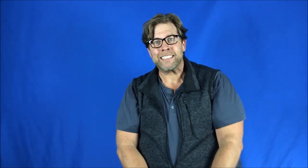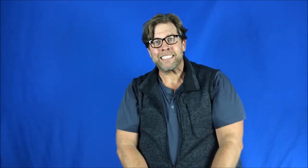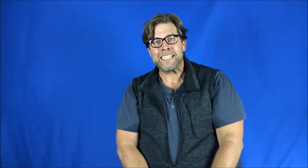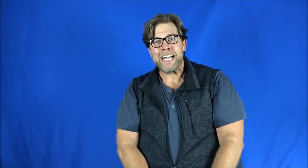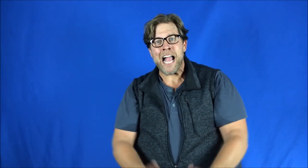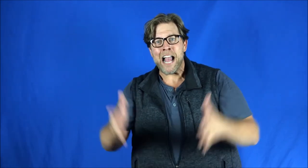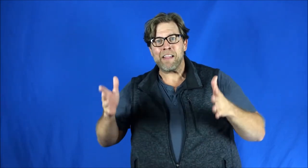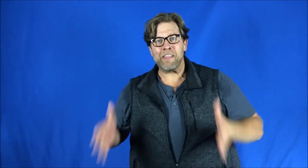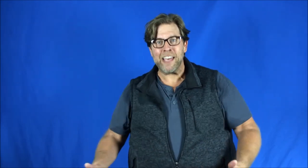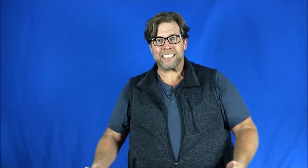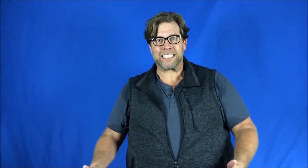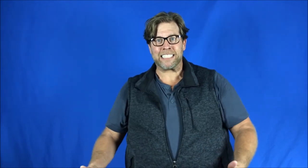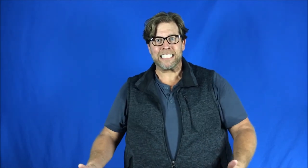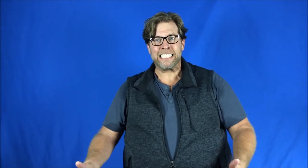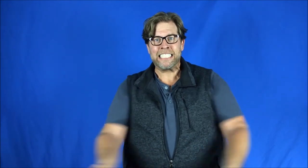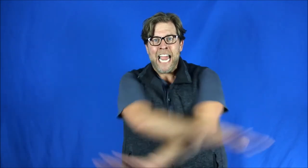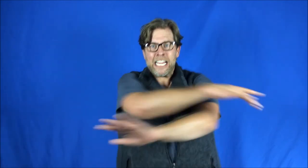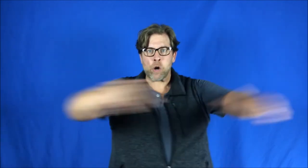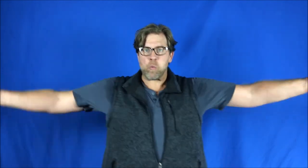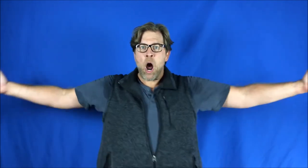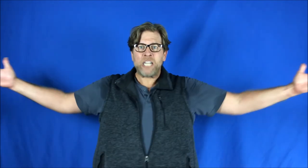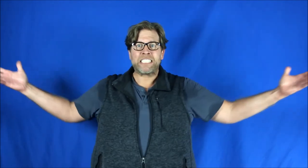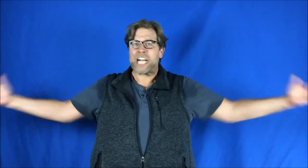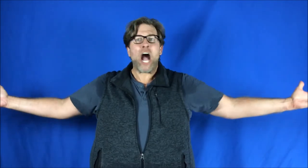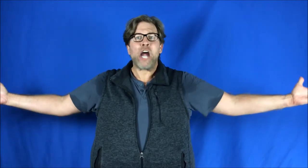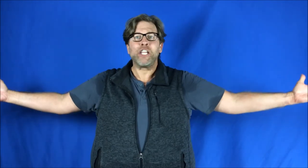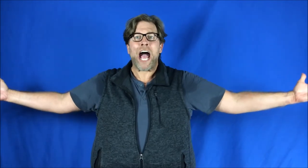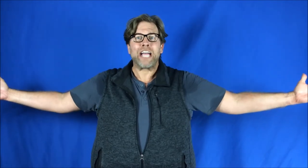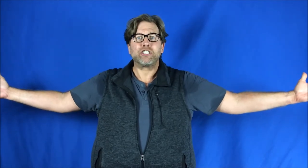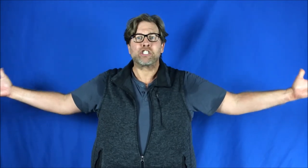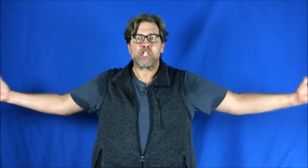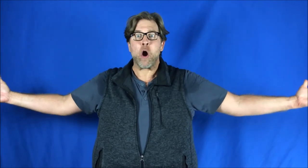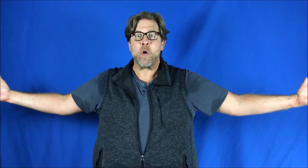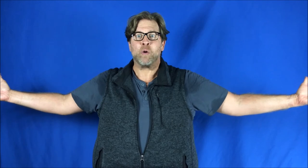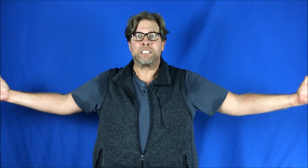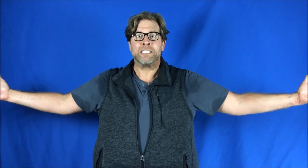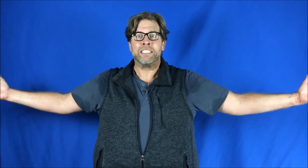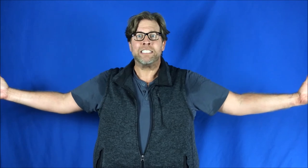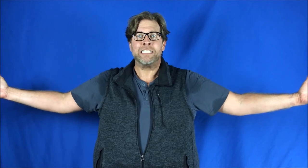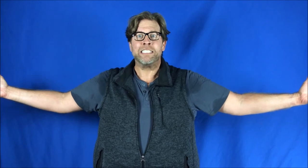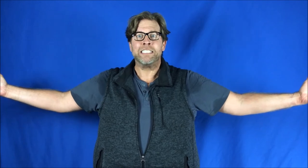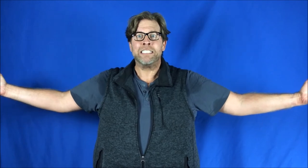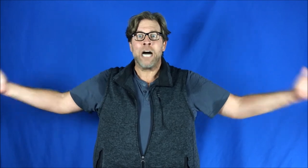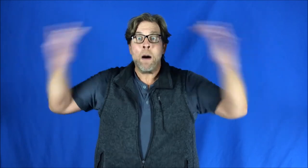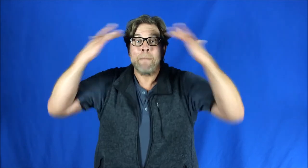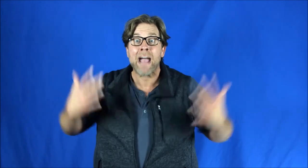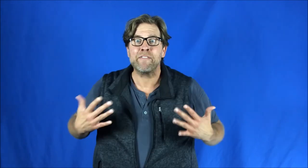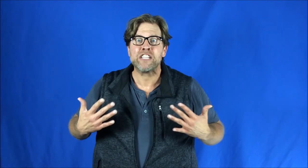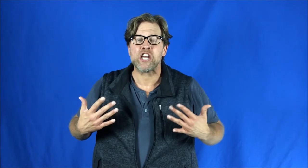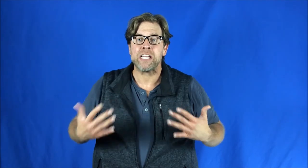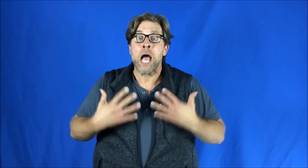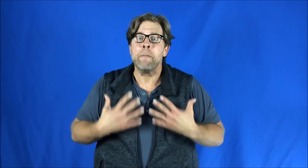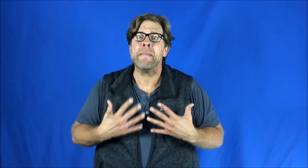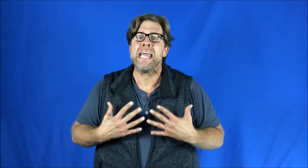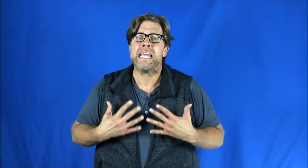Lovey, this is a Ron Carlyle show. My vision. Me.